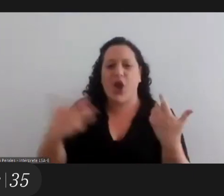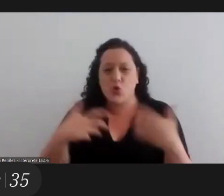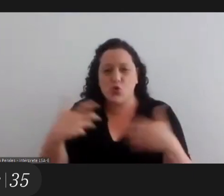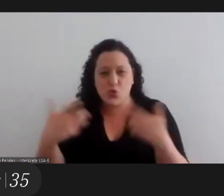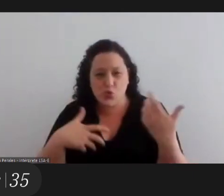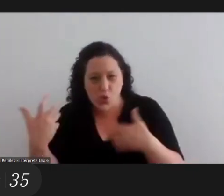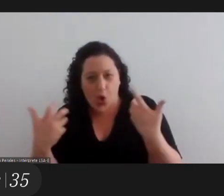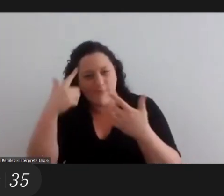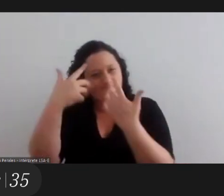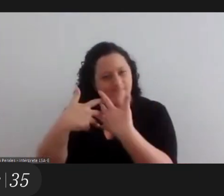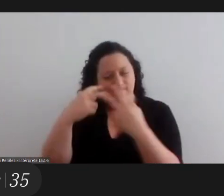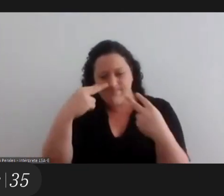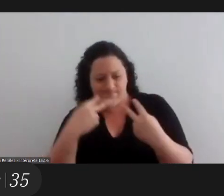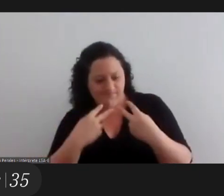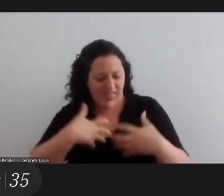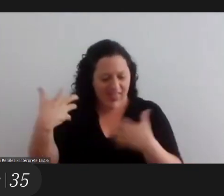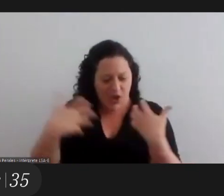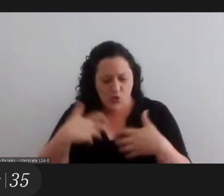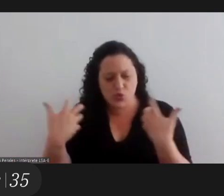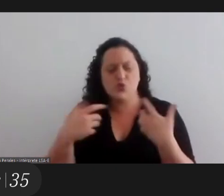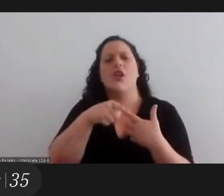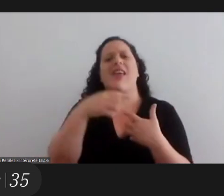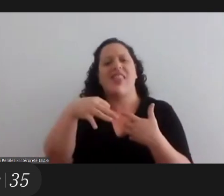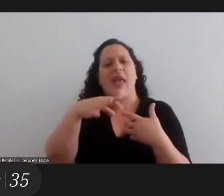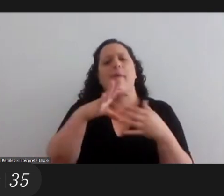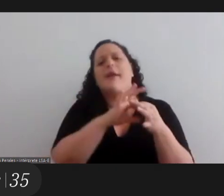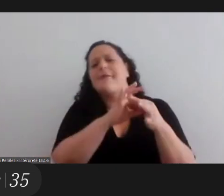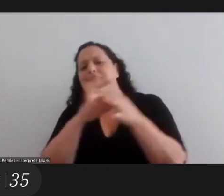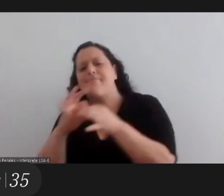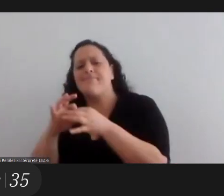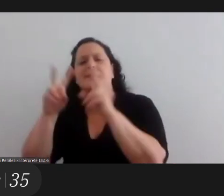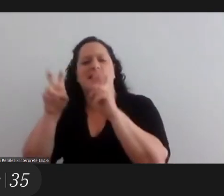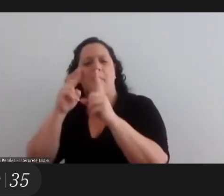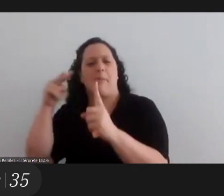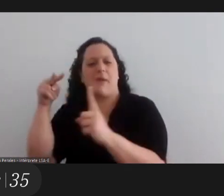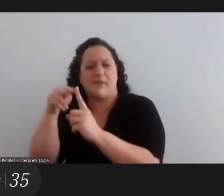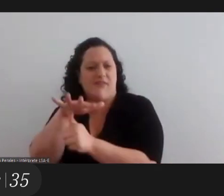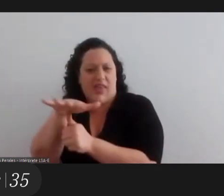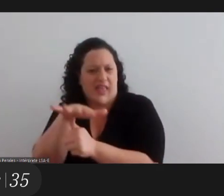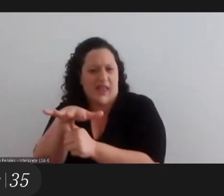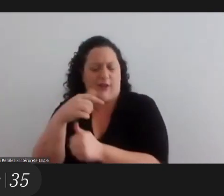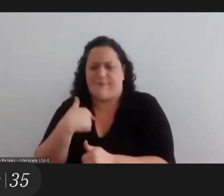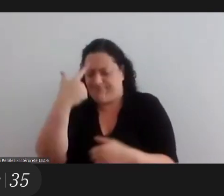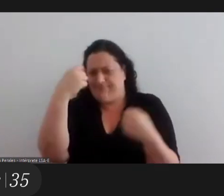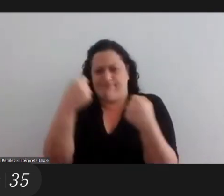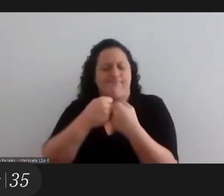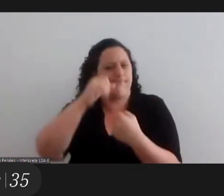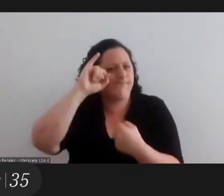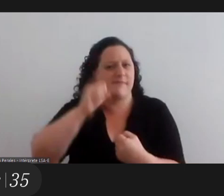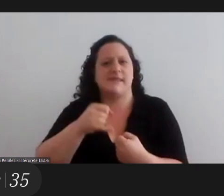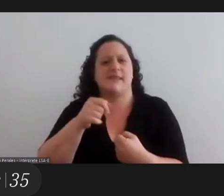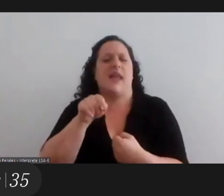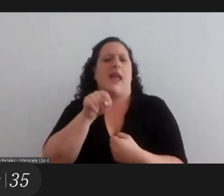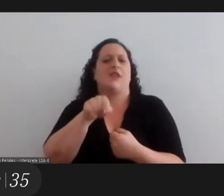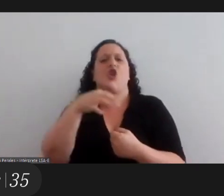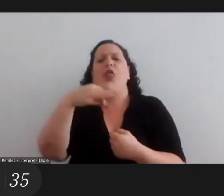that these decolonization should go hand in hand with gender perspective and i think that's the case yes it